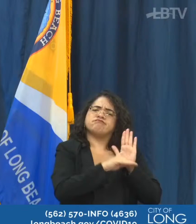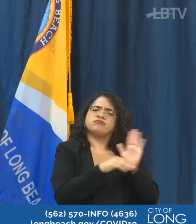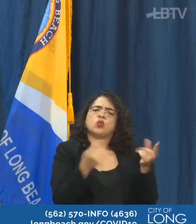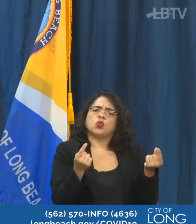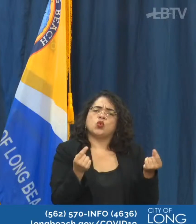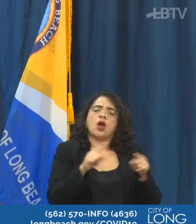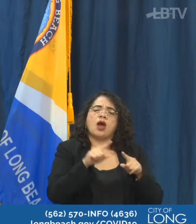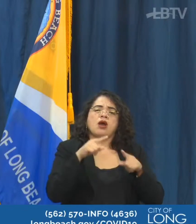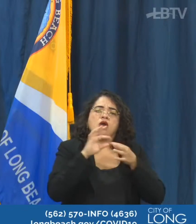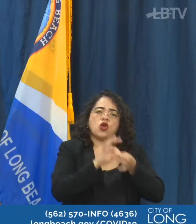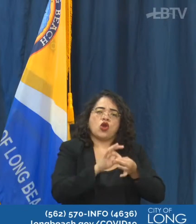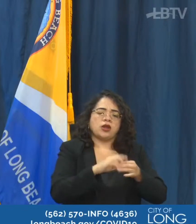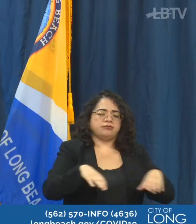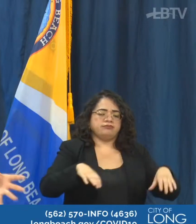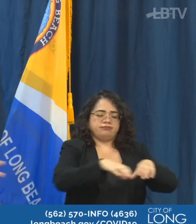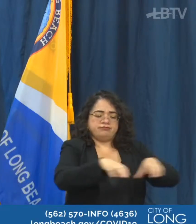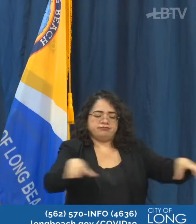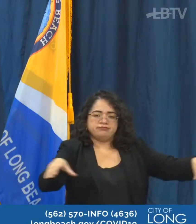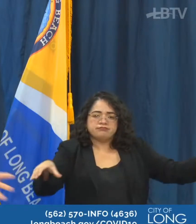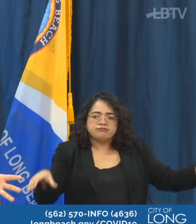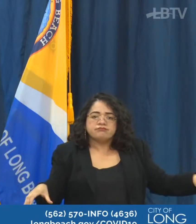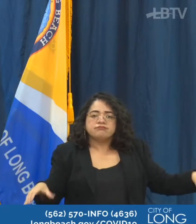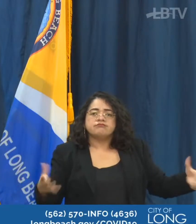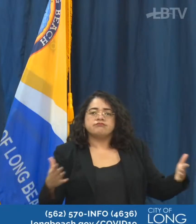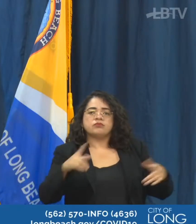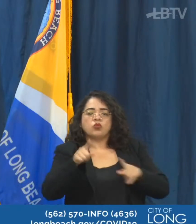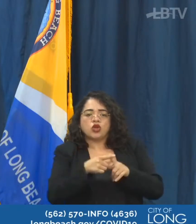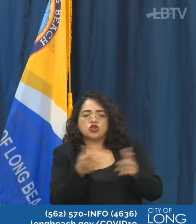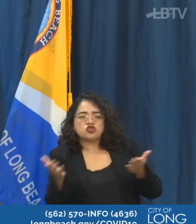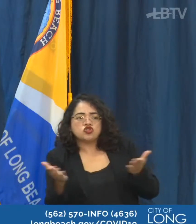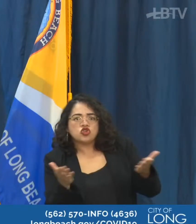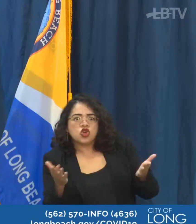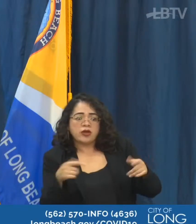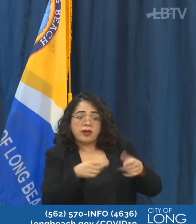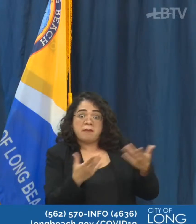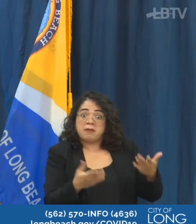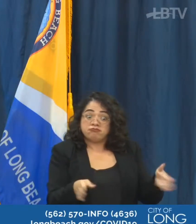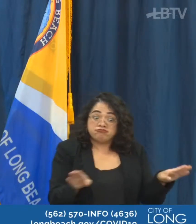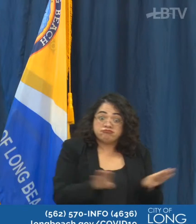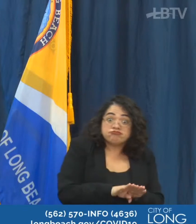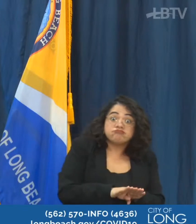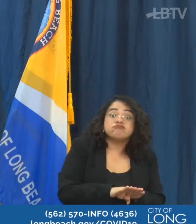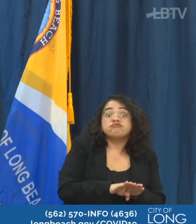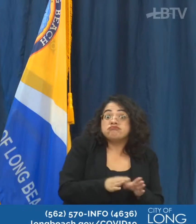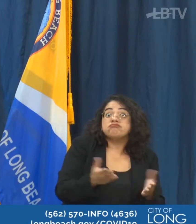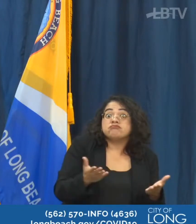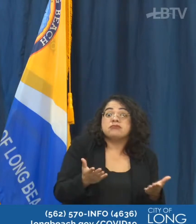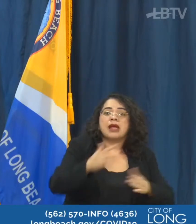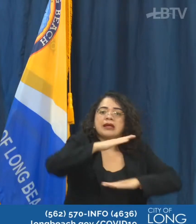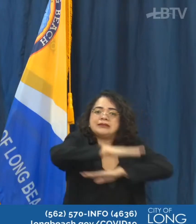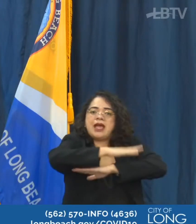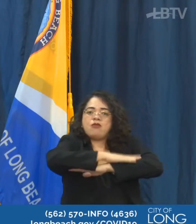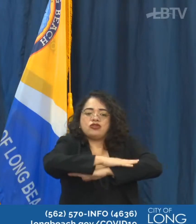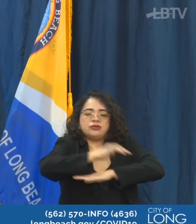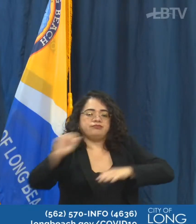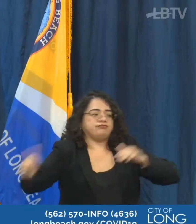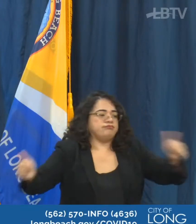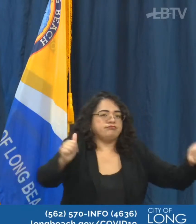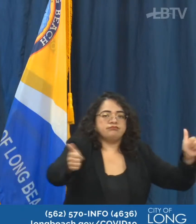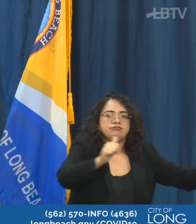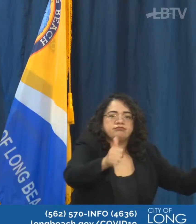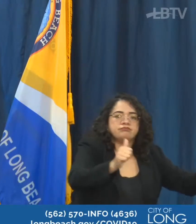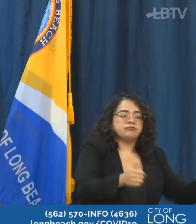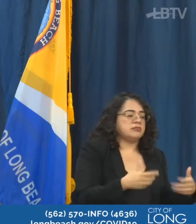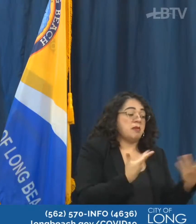tops. Bars need to be served in other areas or at the tables and other spaces. And of course, as COVID becomes